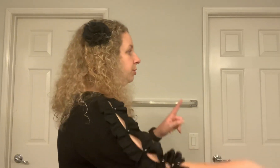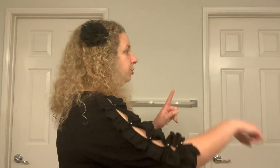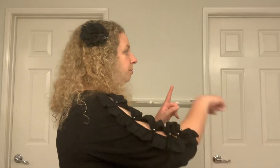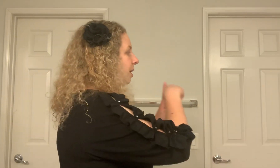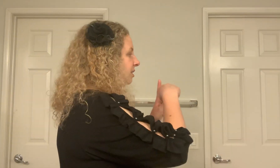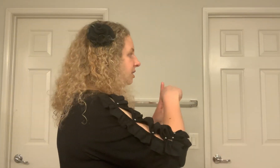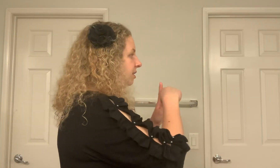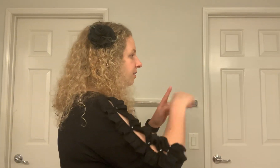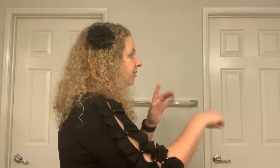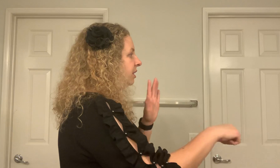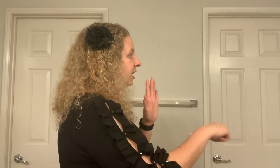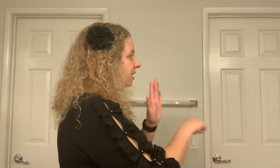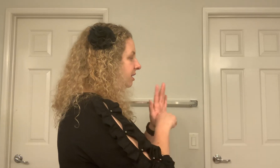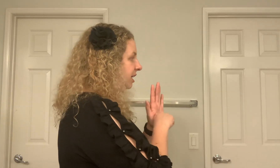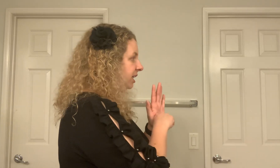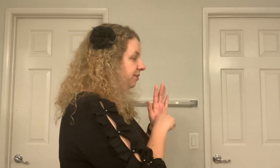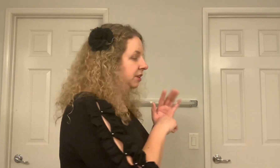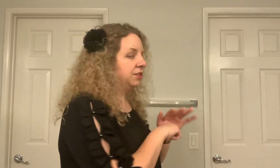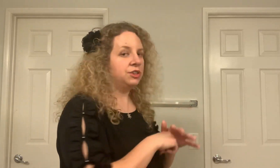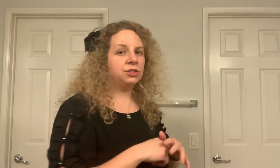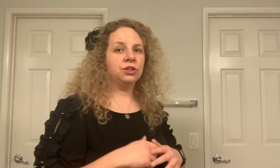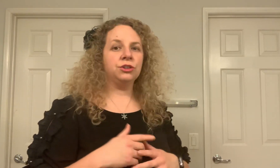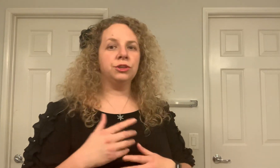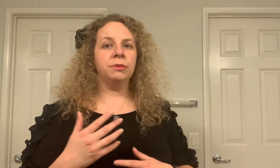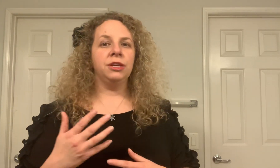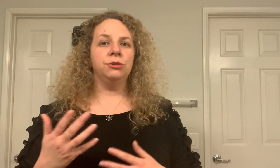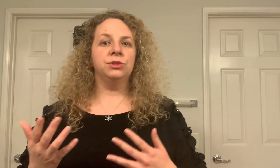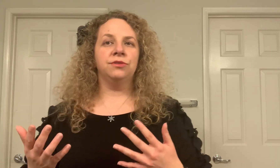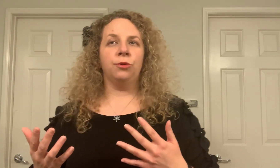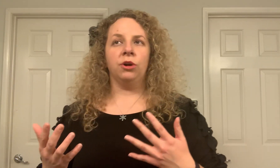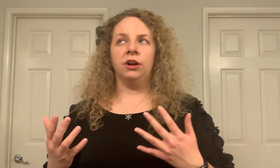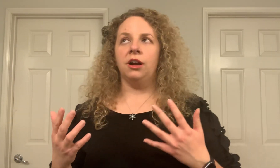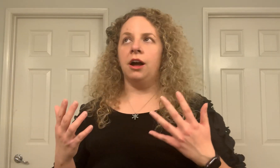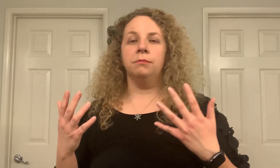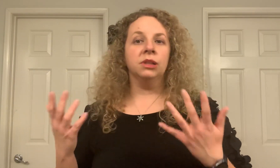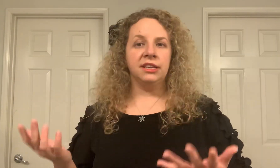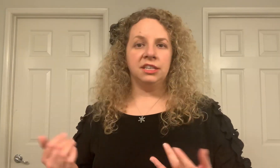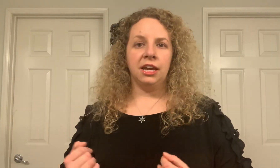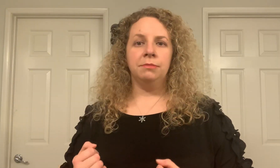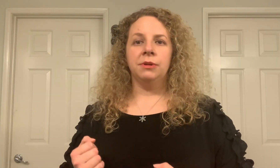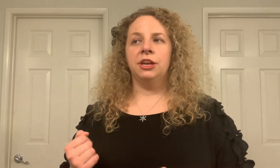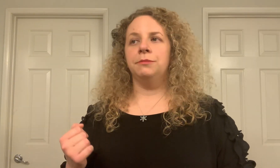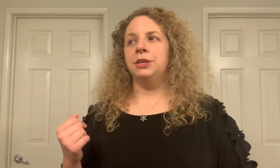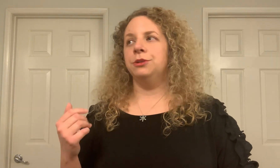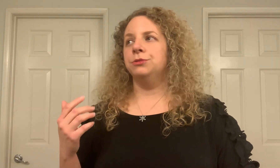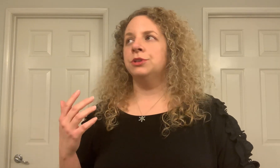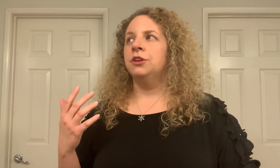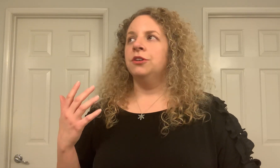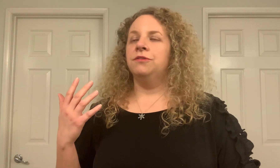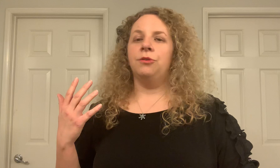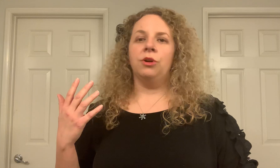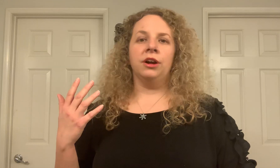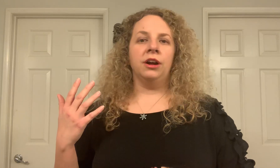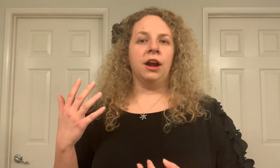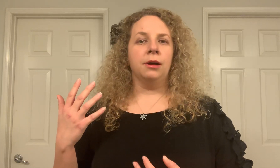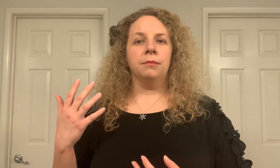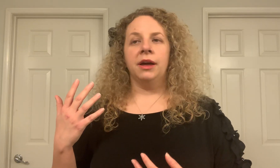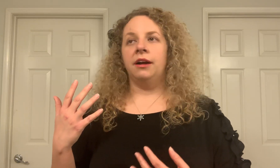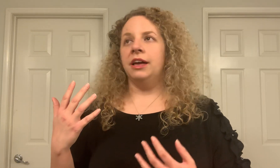do a positive and a negative. This could also be used for blood type. It could be used for, I got